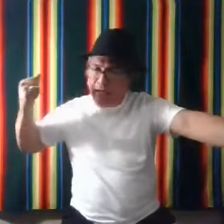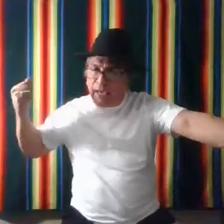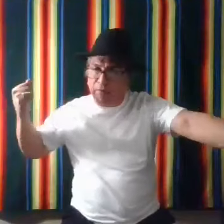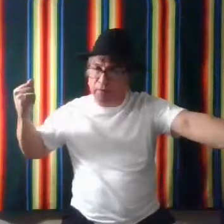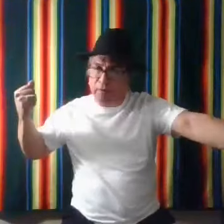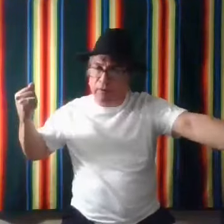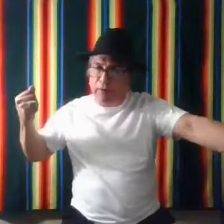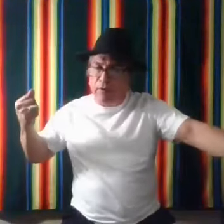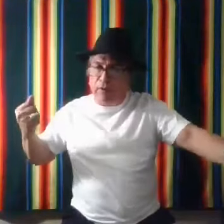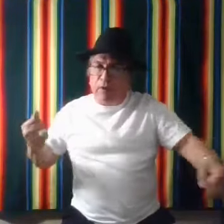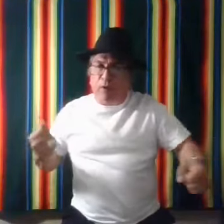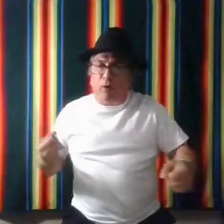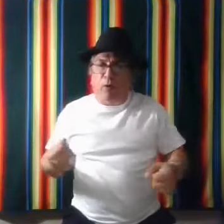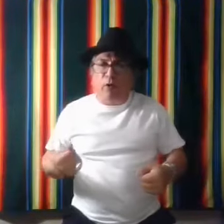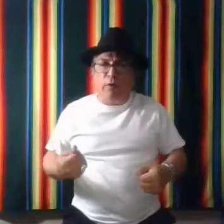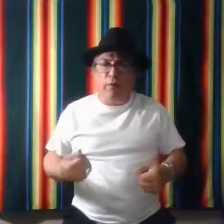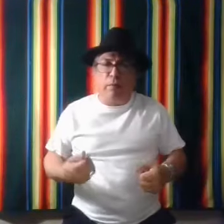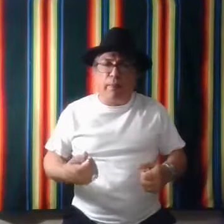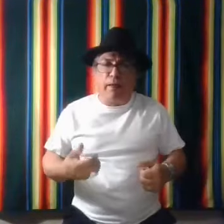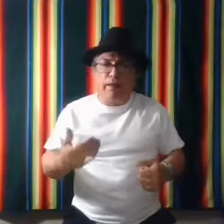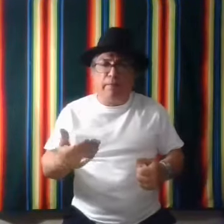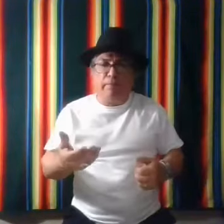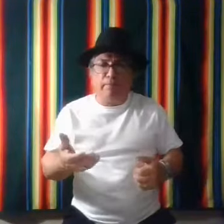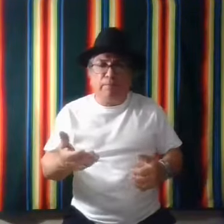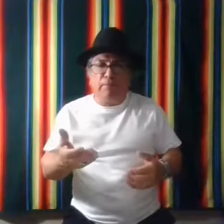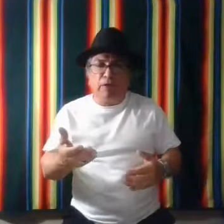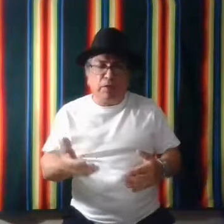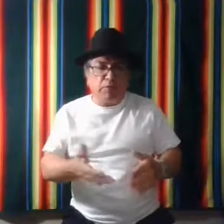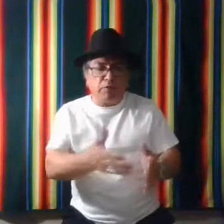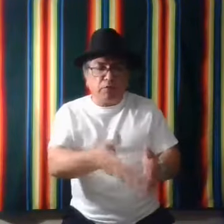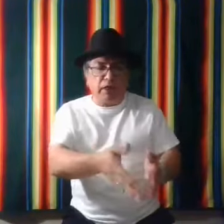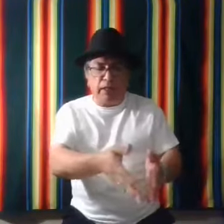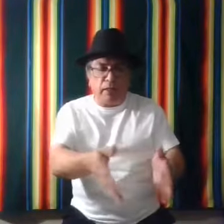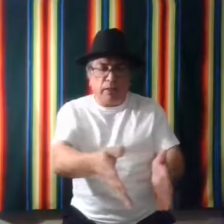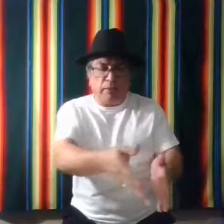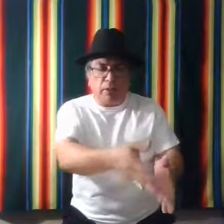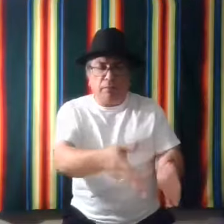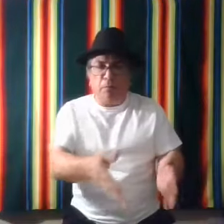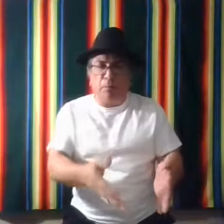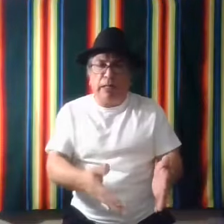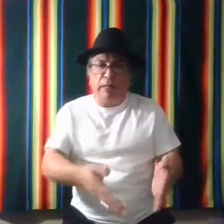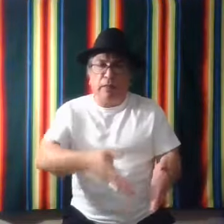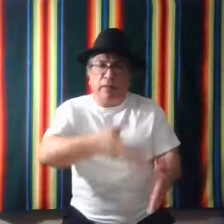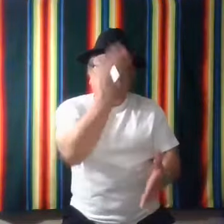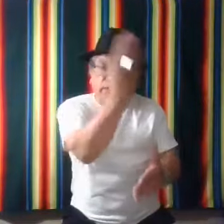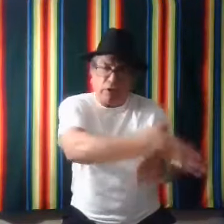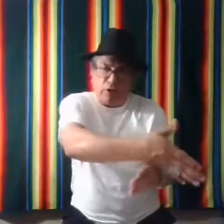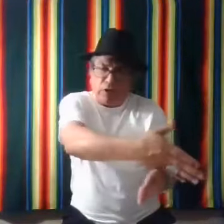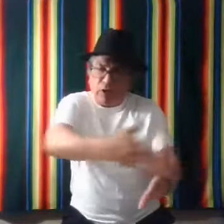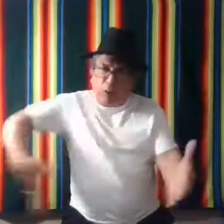half. Um, um, sometimes if you're cutting, uh, meat, you know, you can go